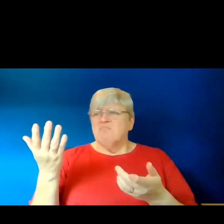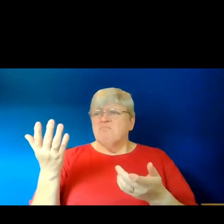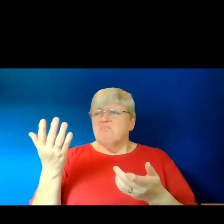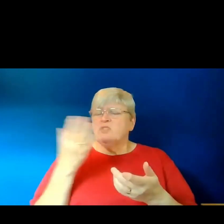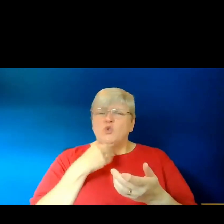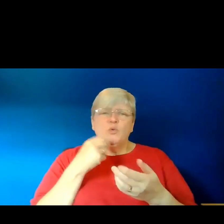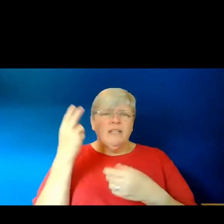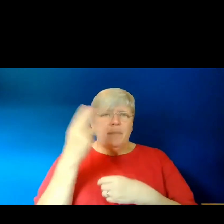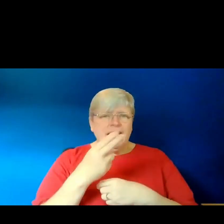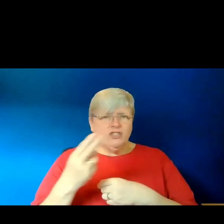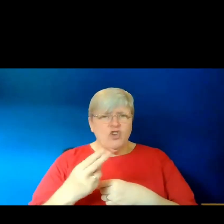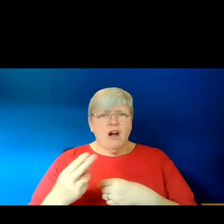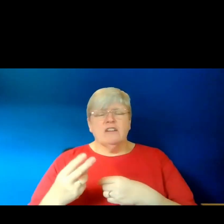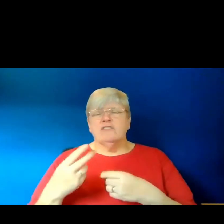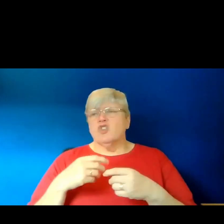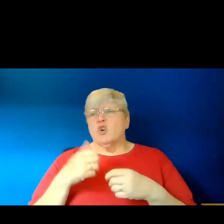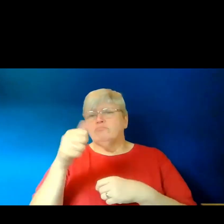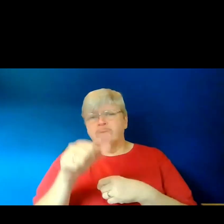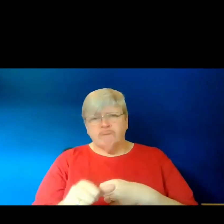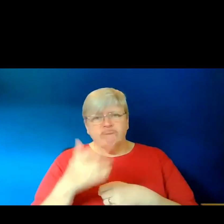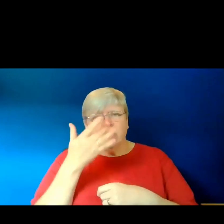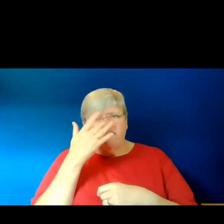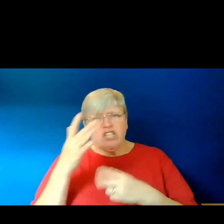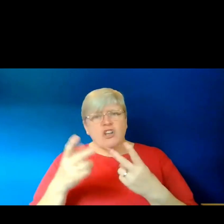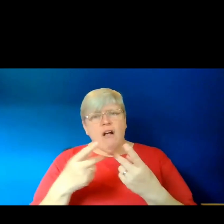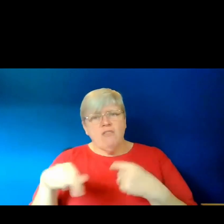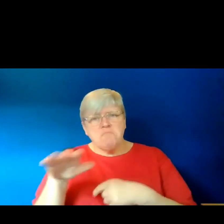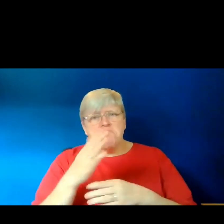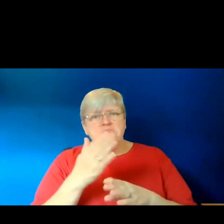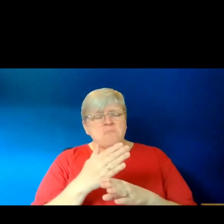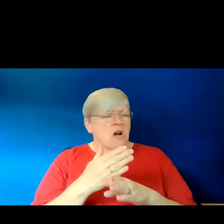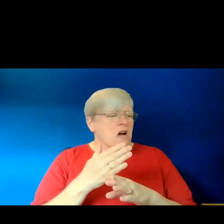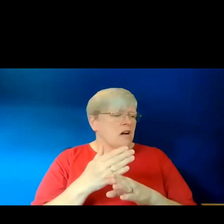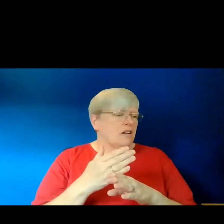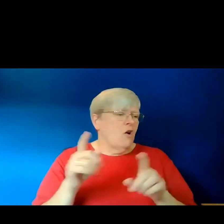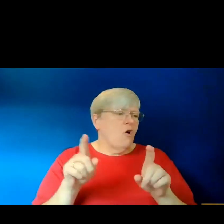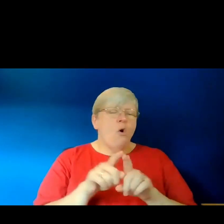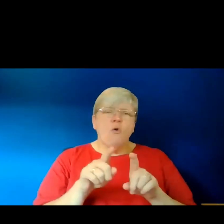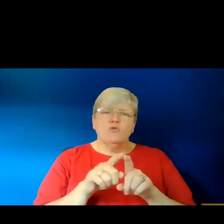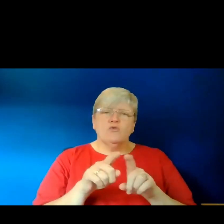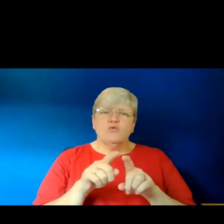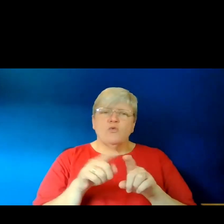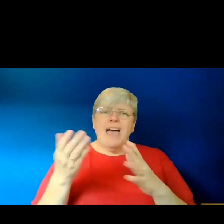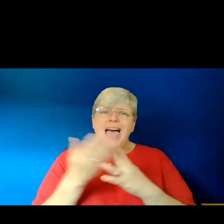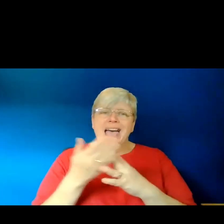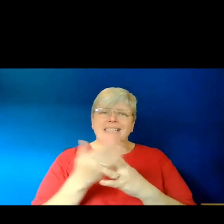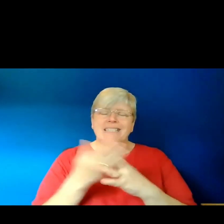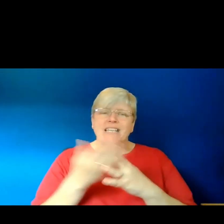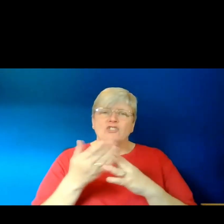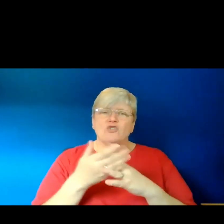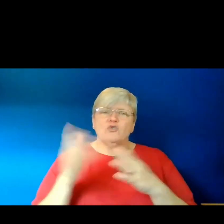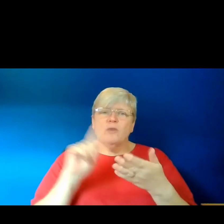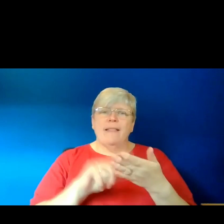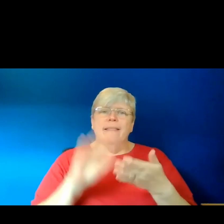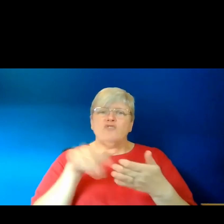or existing fictionalisations, but you might also have access to literature and relics from the